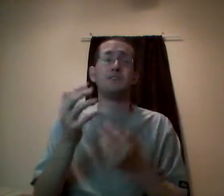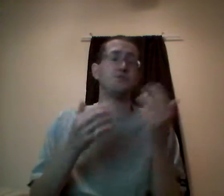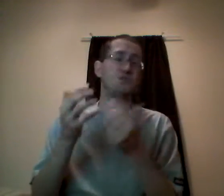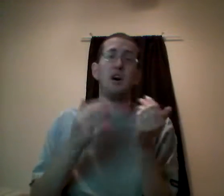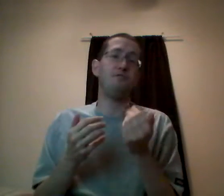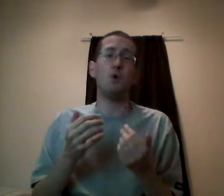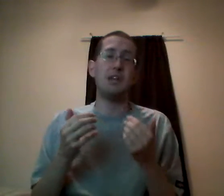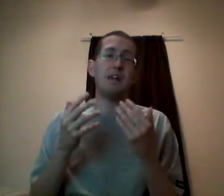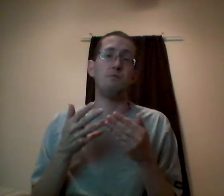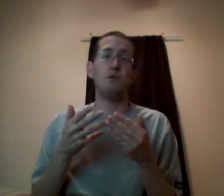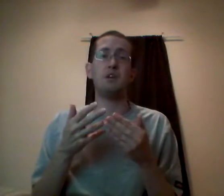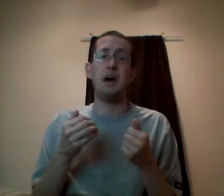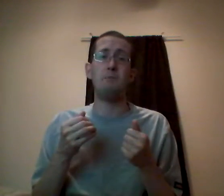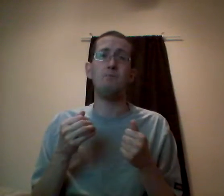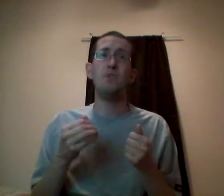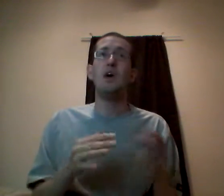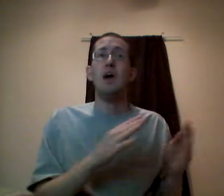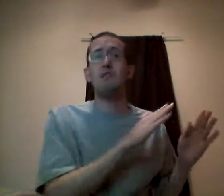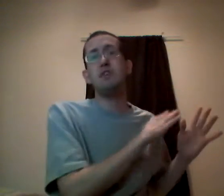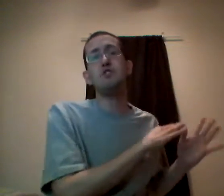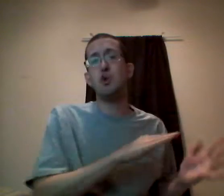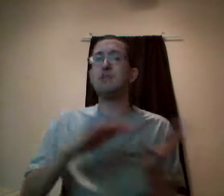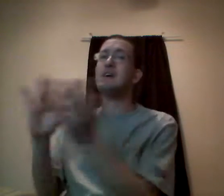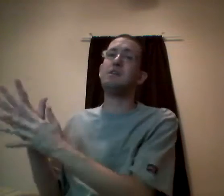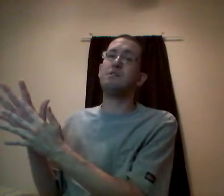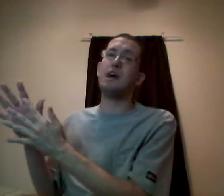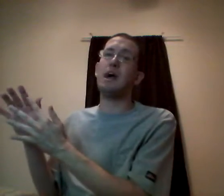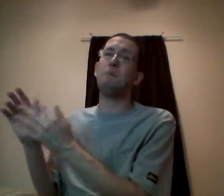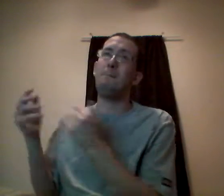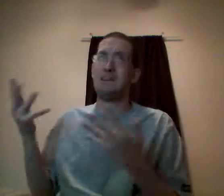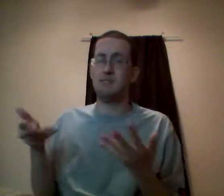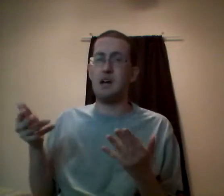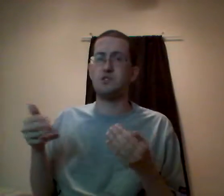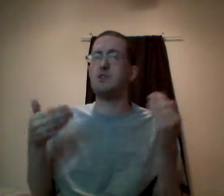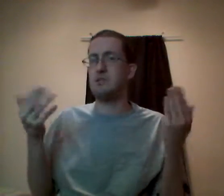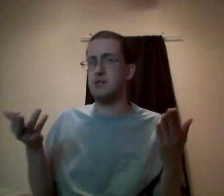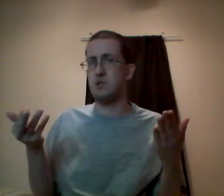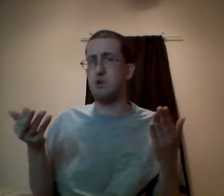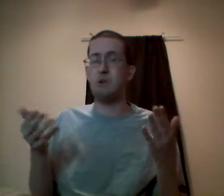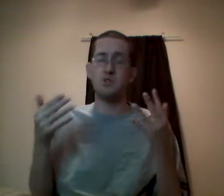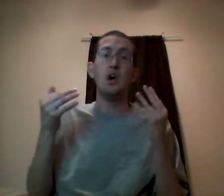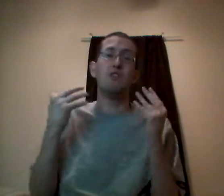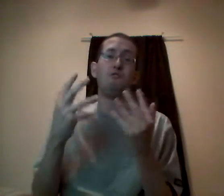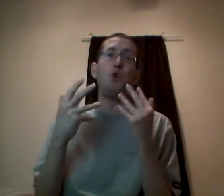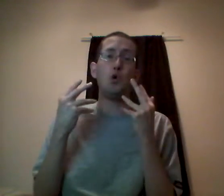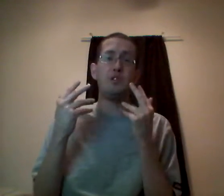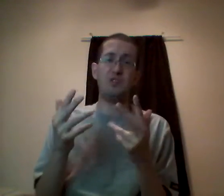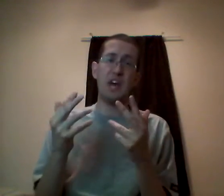extra stuff and whatnot in the middle of the game. And then even showing the ending of the game back to the title screen if the title screen reappears. The full thing.